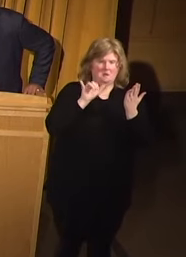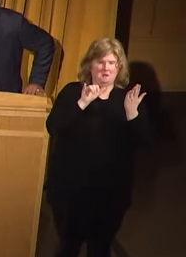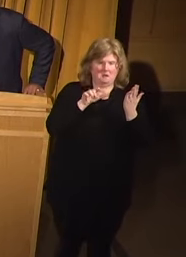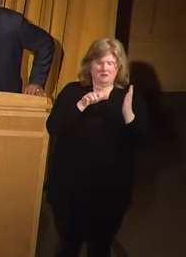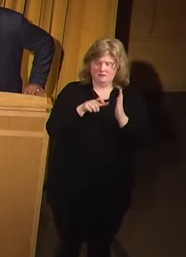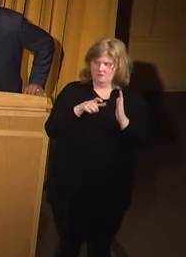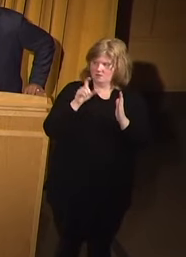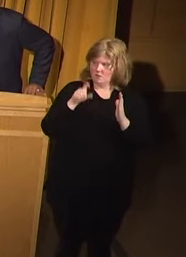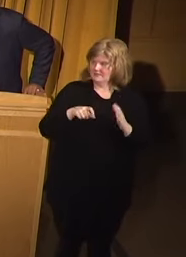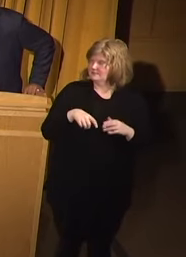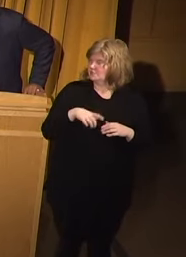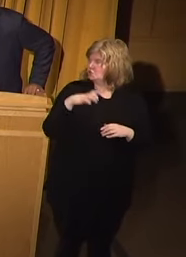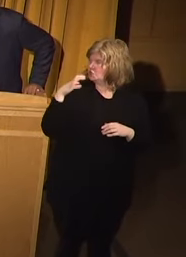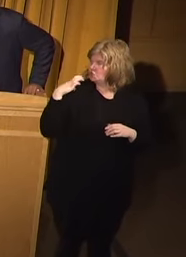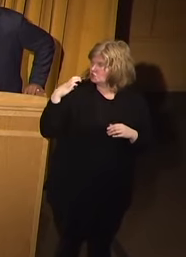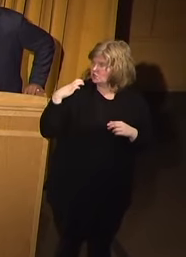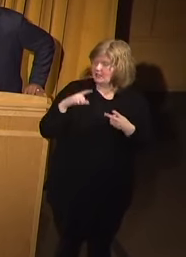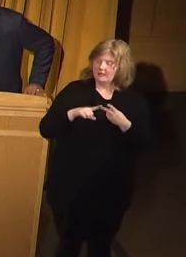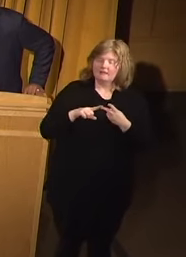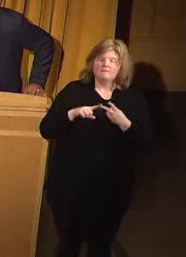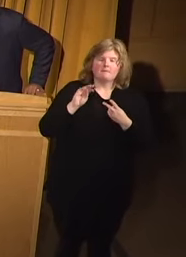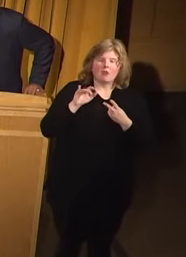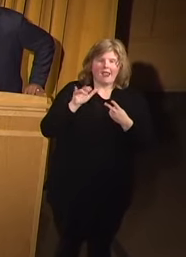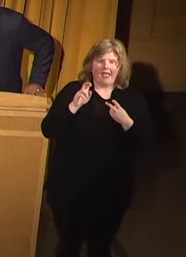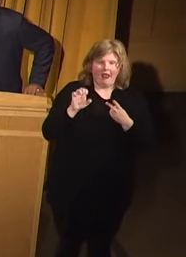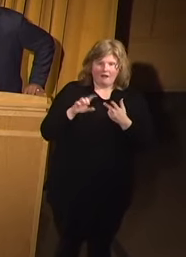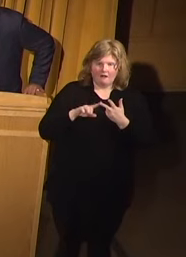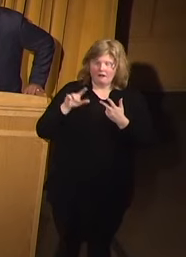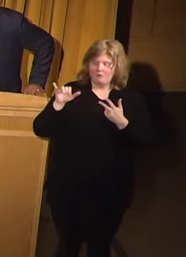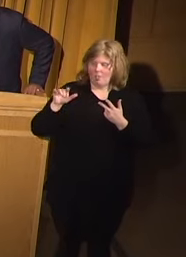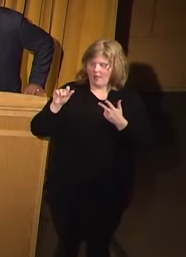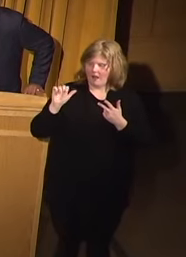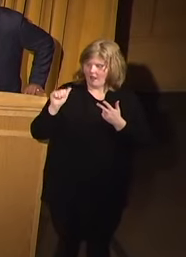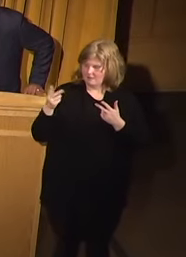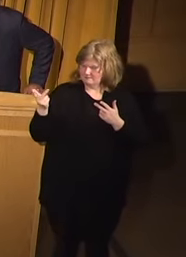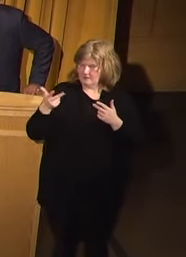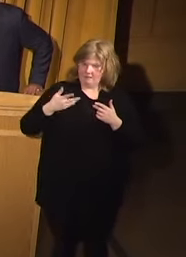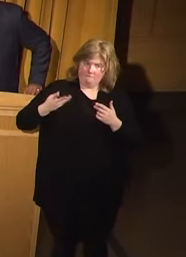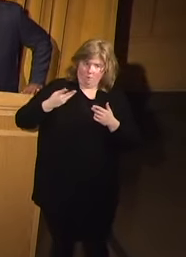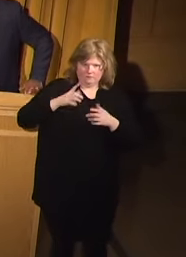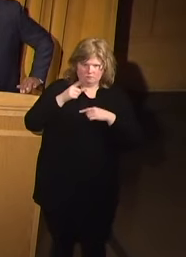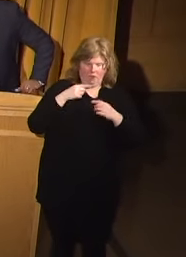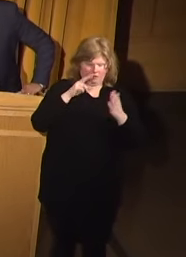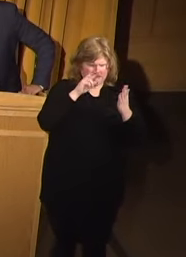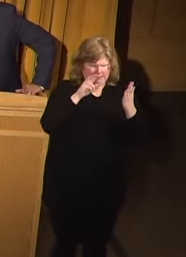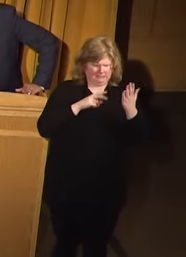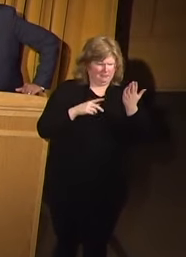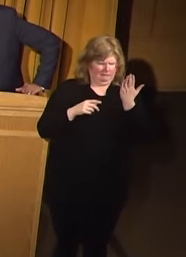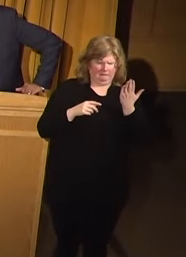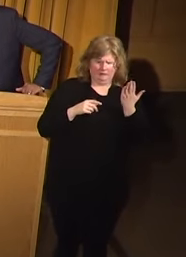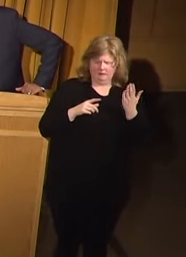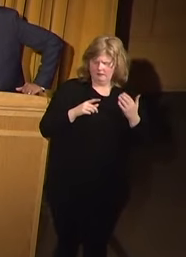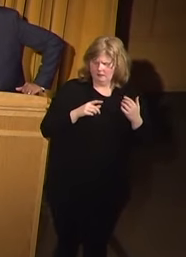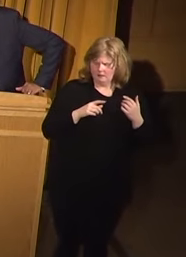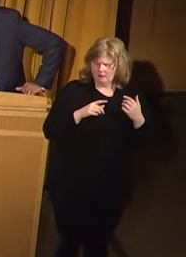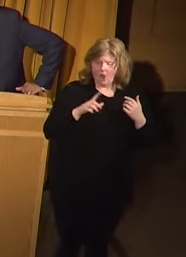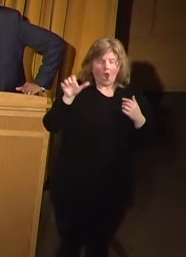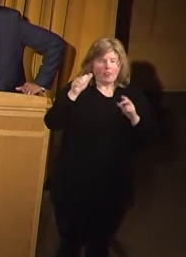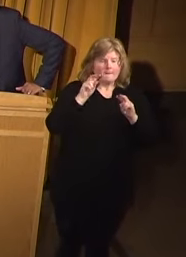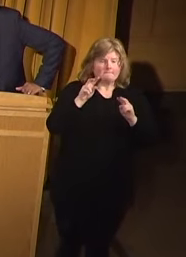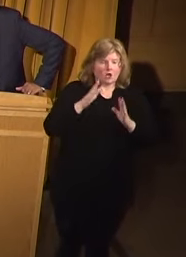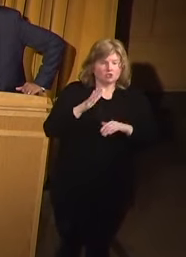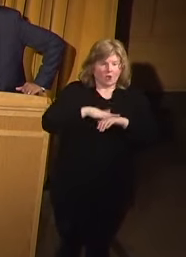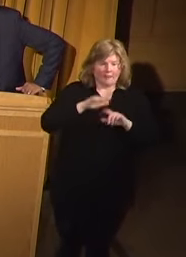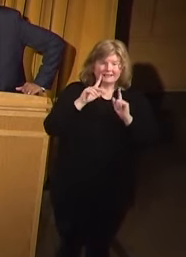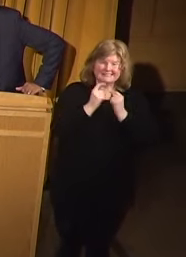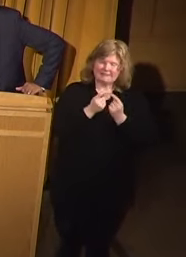The Chiefs, Marianne, or Linda, and I, we clearly saw something. But David and other monitors on the